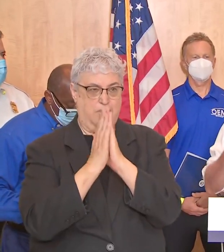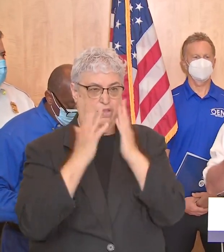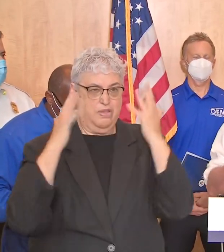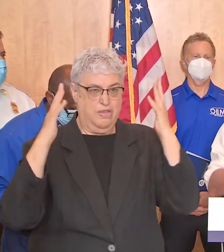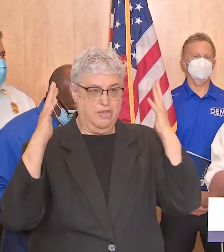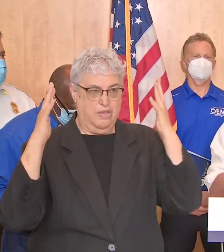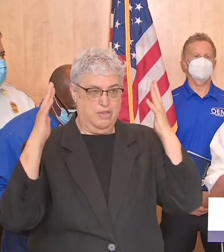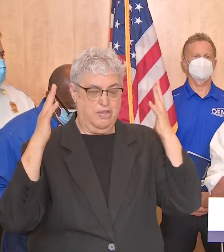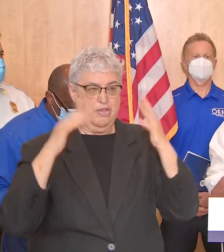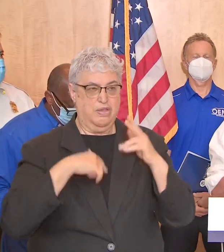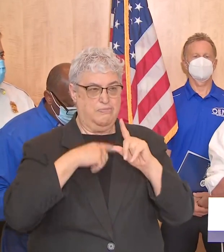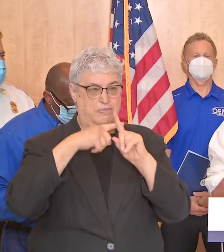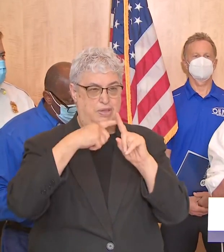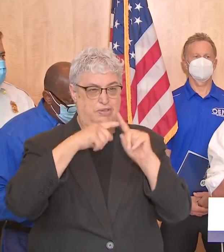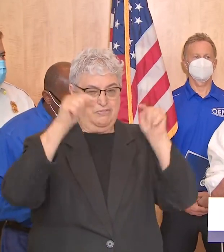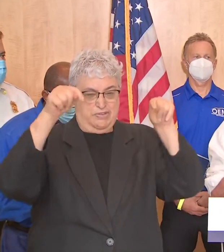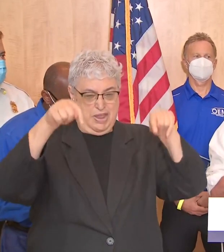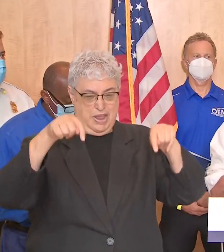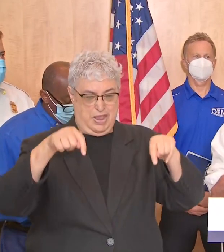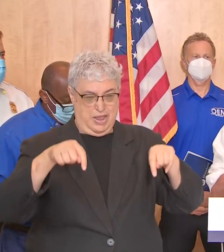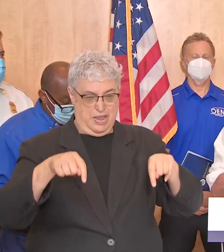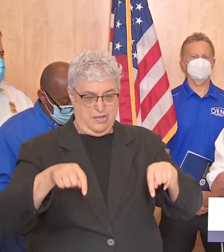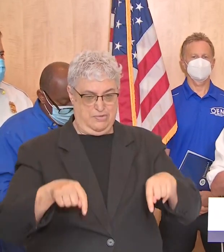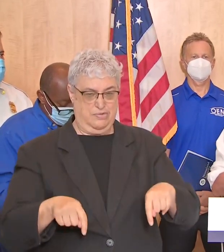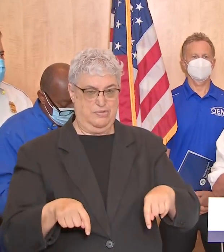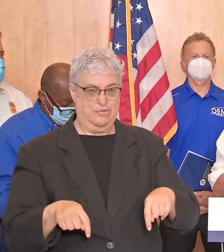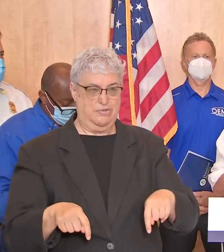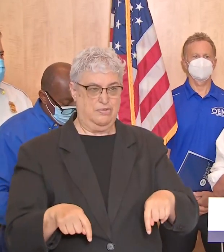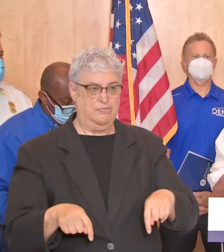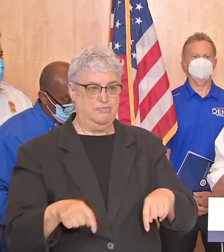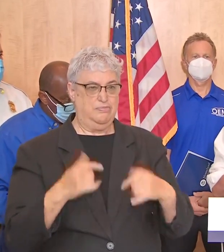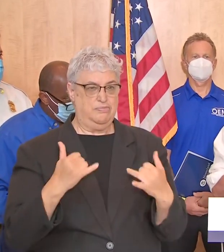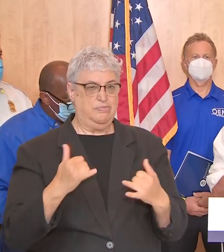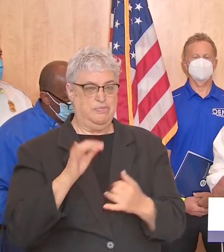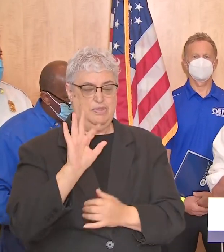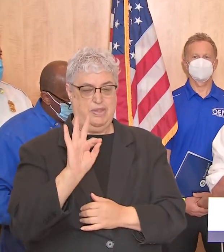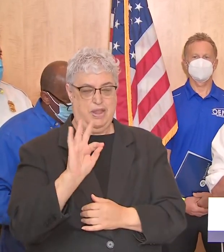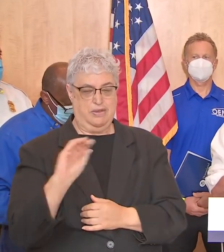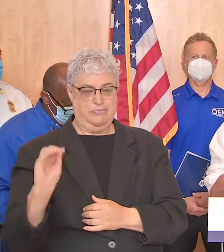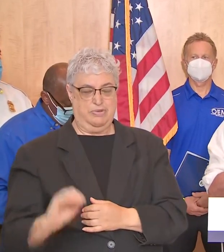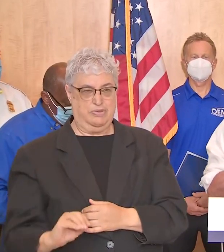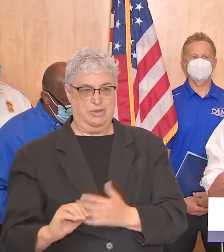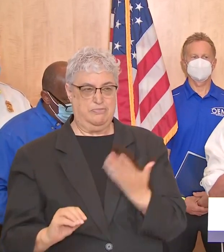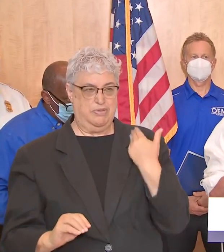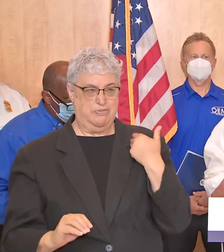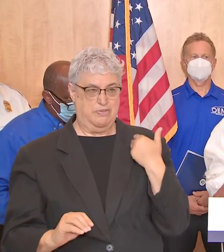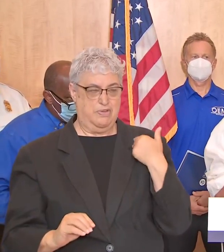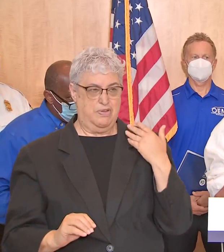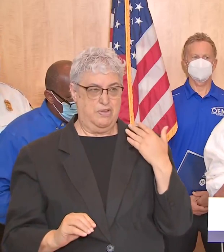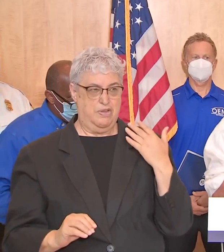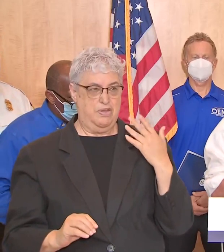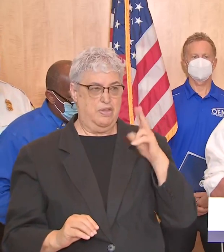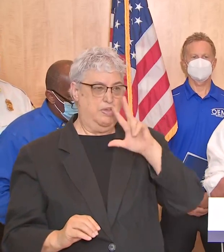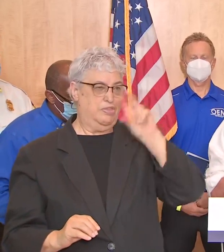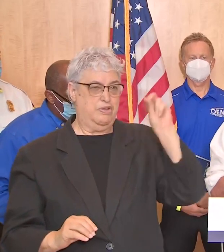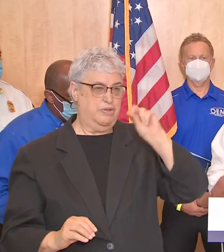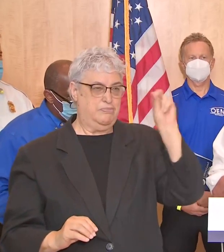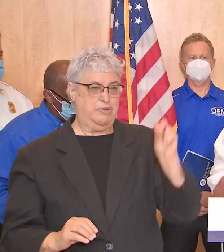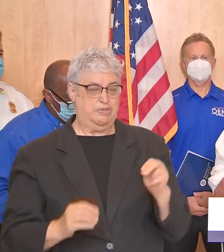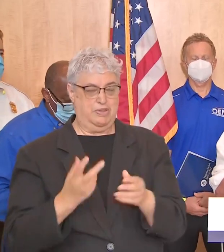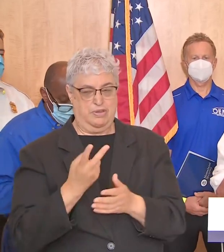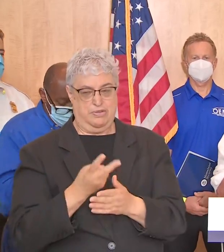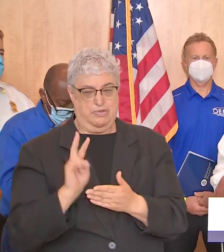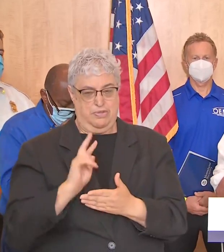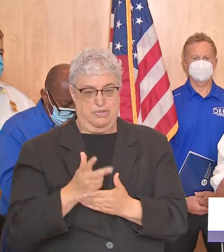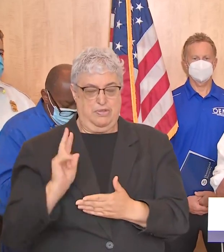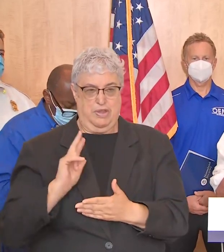job in driving the positivity rate down quite a bit uh we're down to just over nine percent now and it was at over uh well over 30 percent just a few